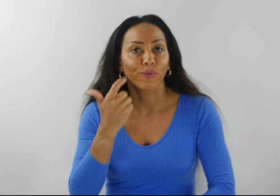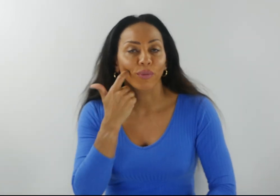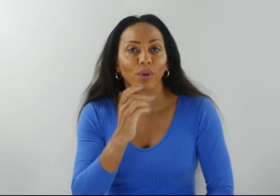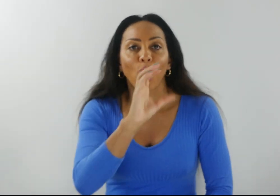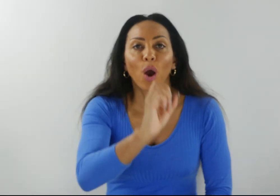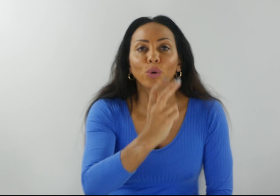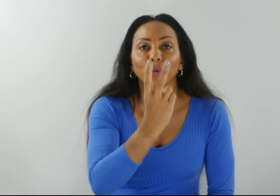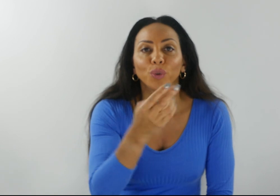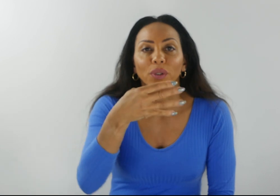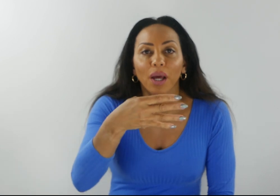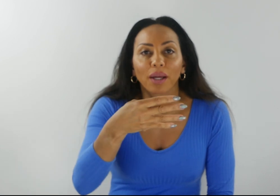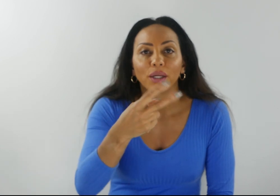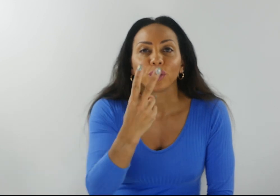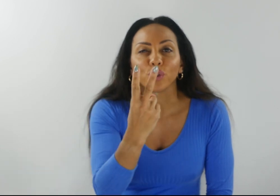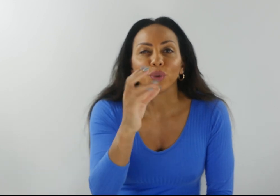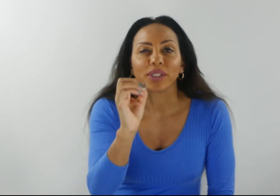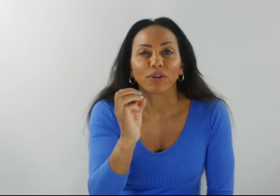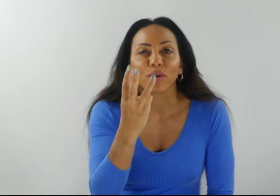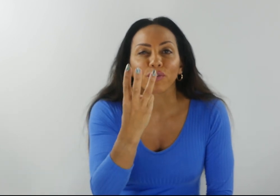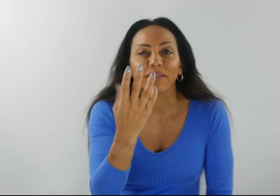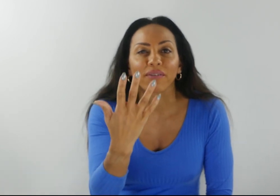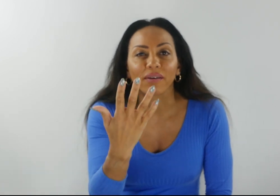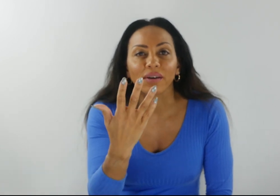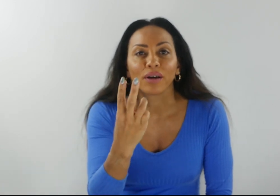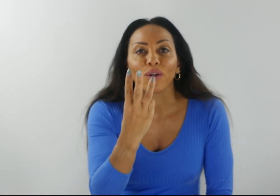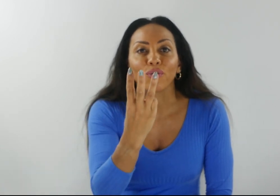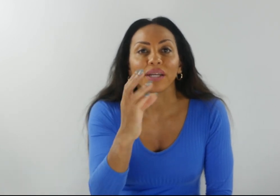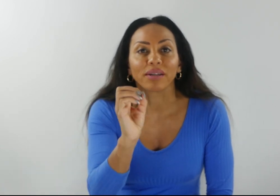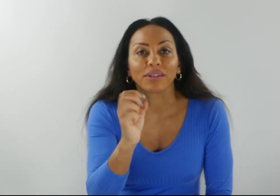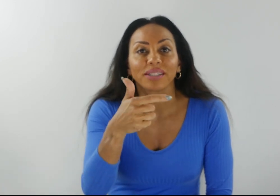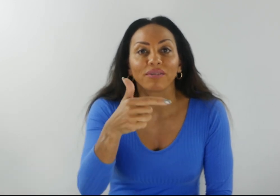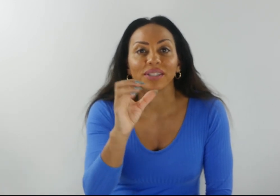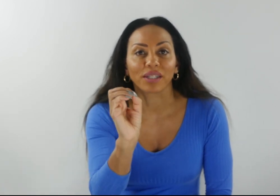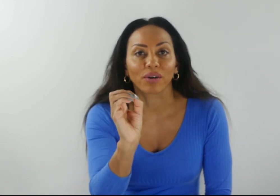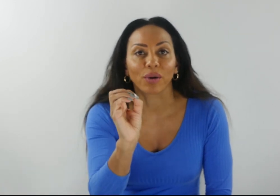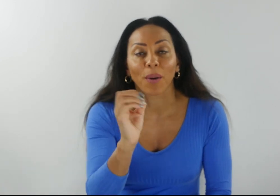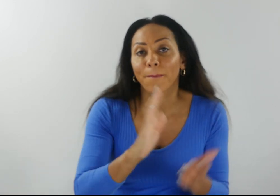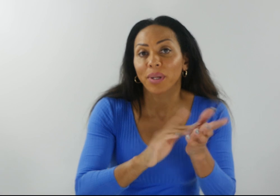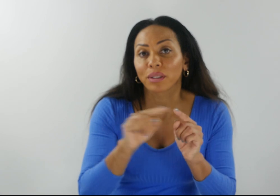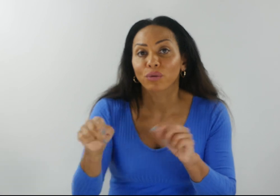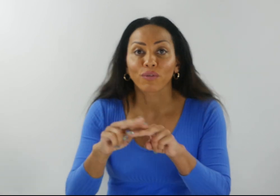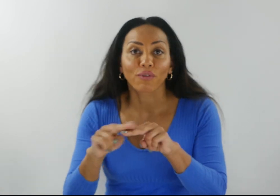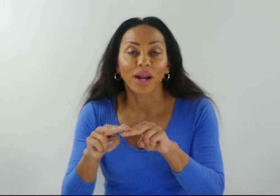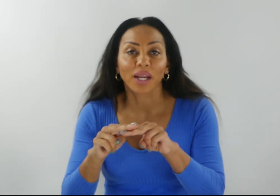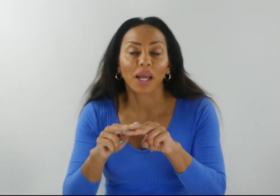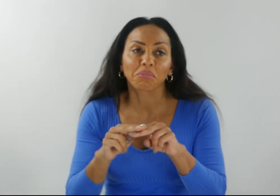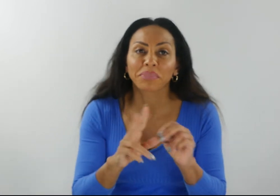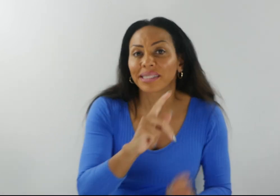029 2035 3070, Monday to Friday, between 10am and